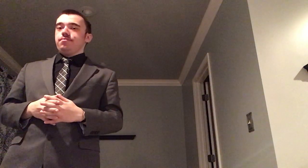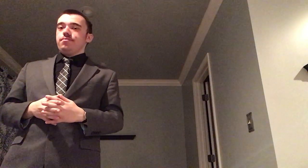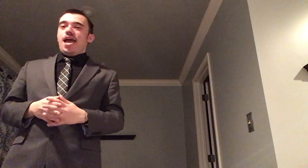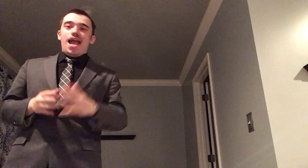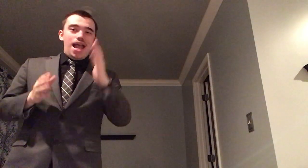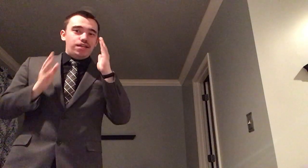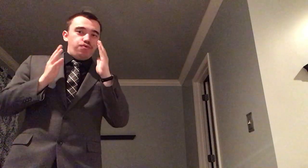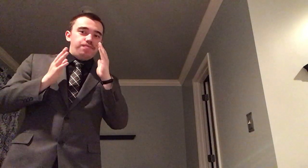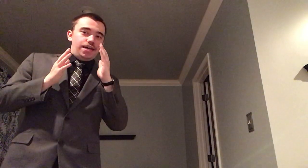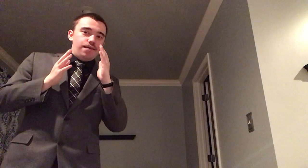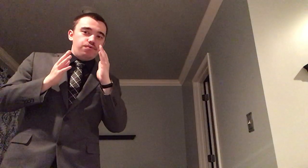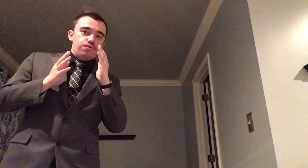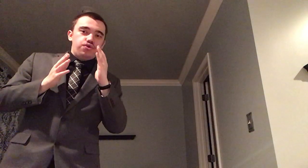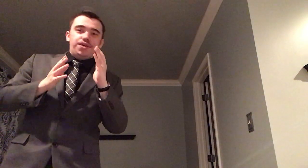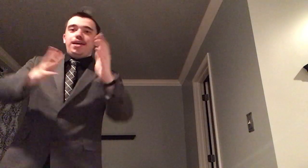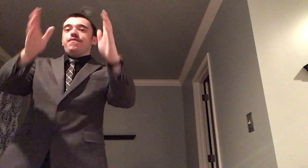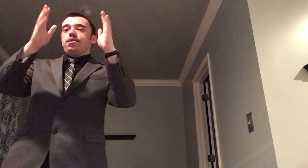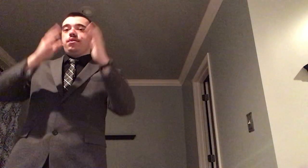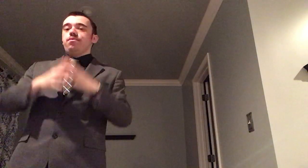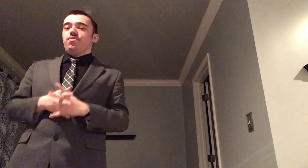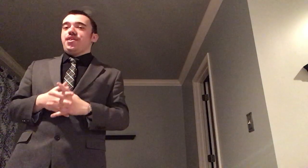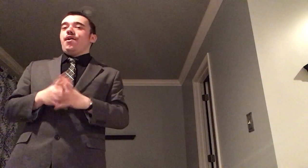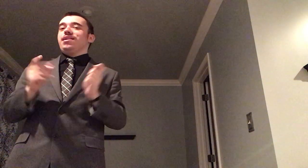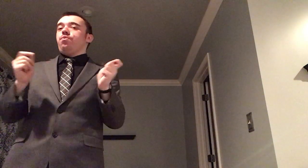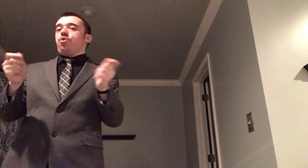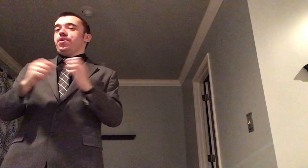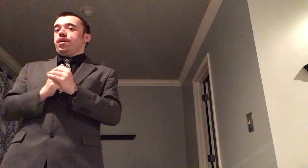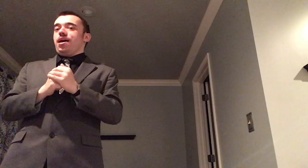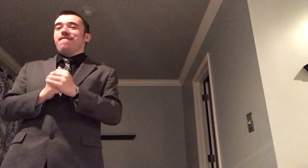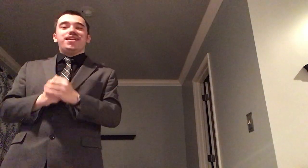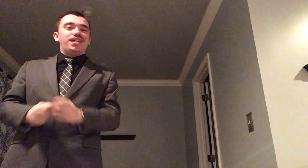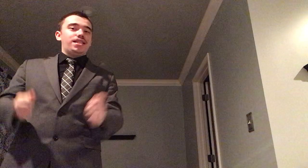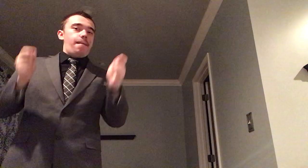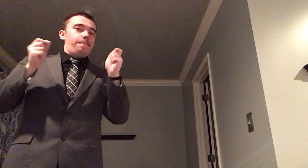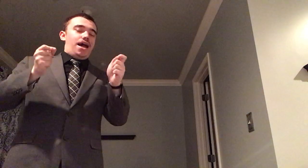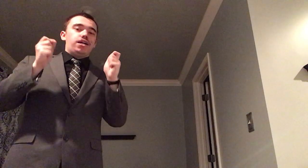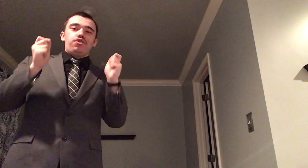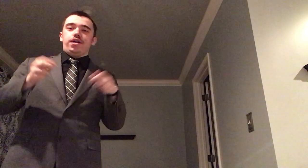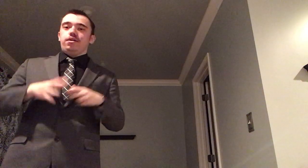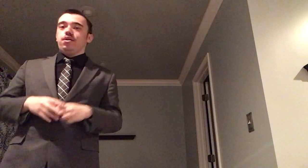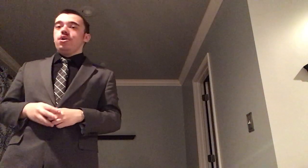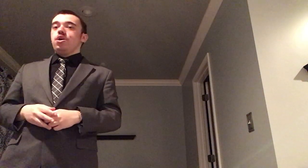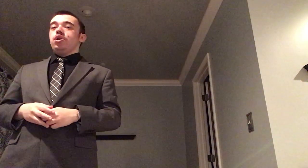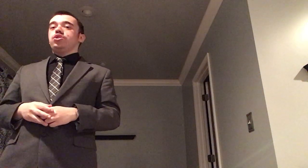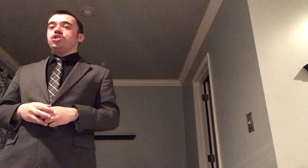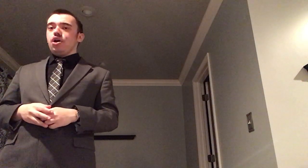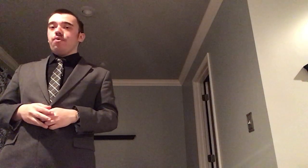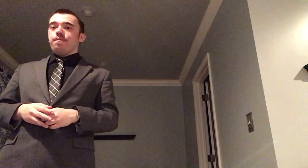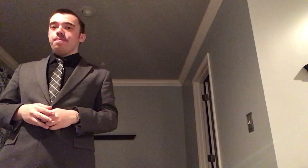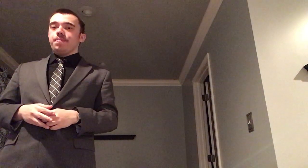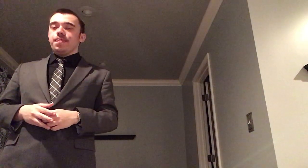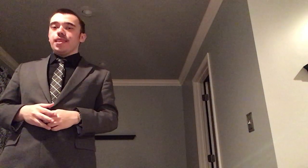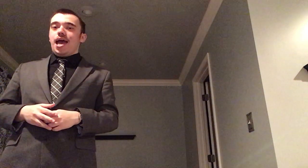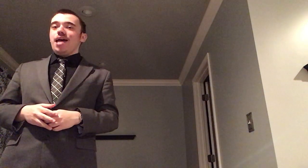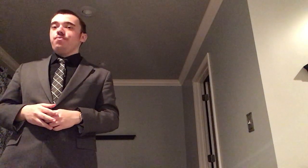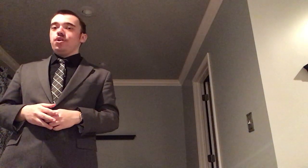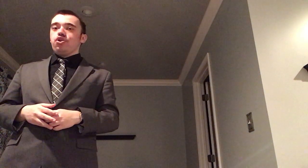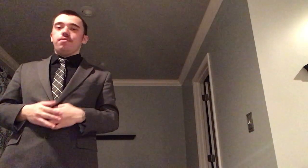and you will be able to give it without any worrying of getting that bad grade so as we learn